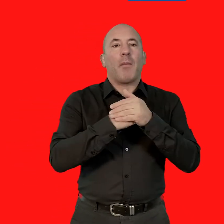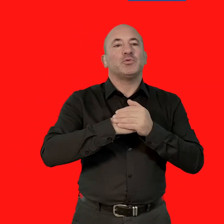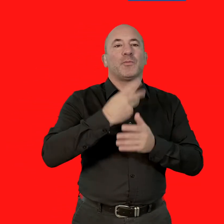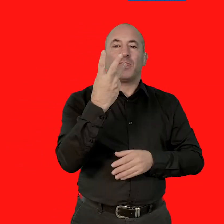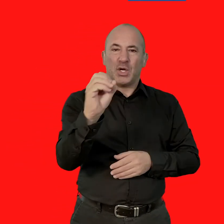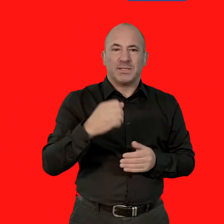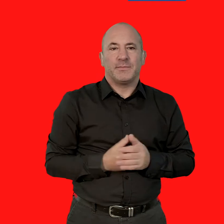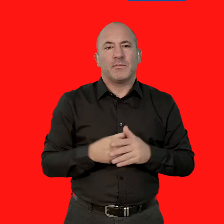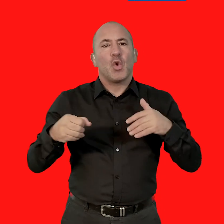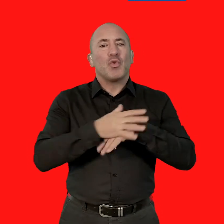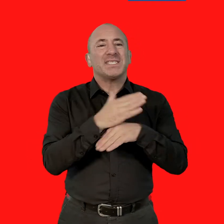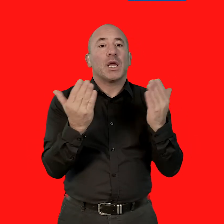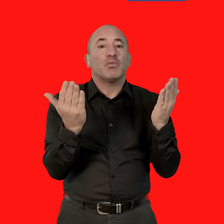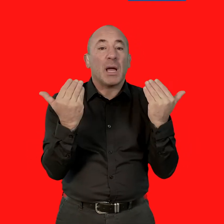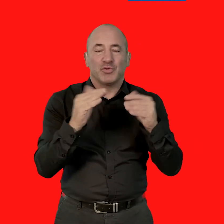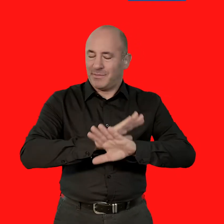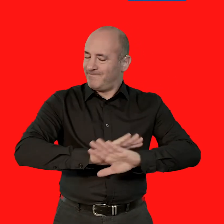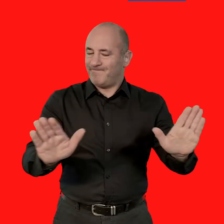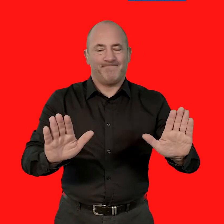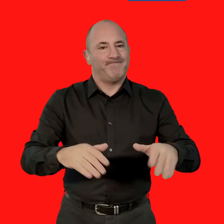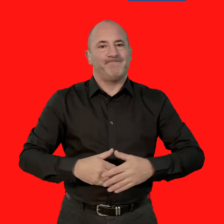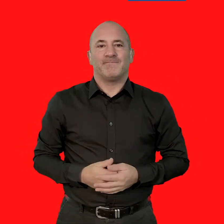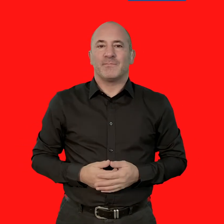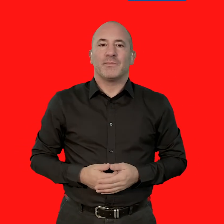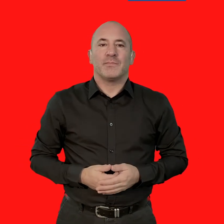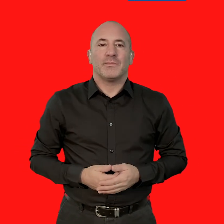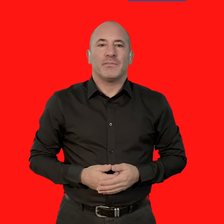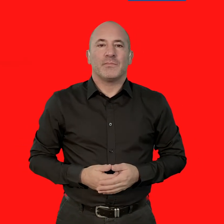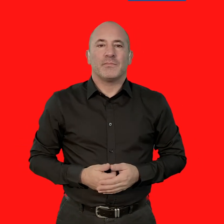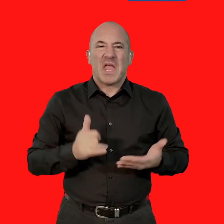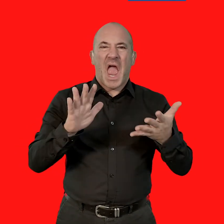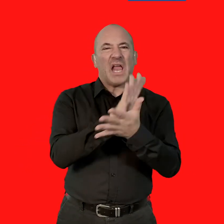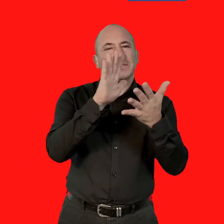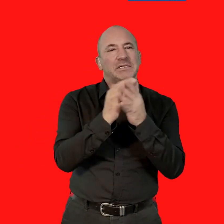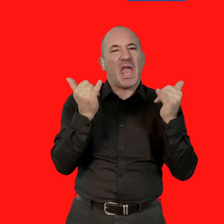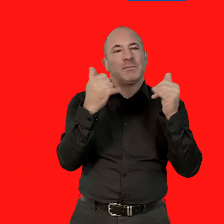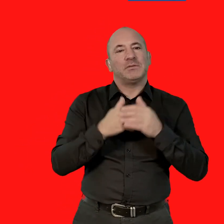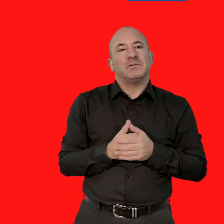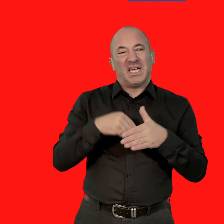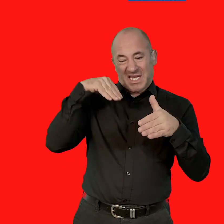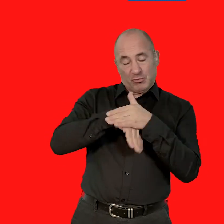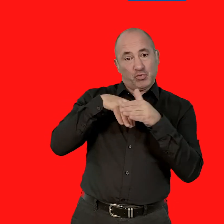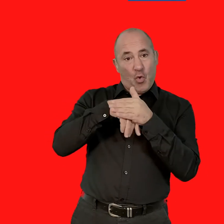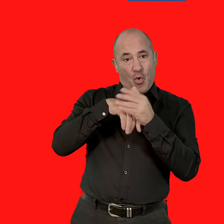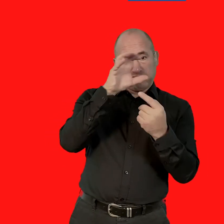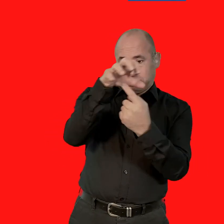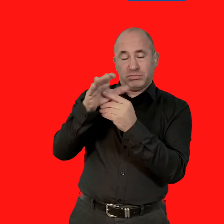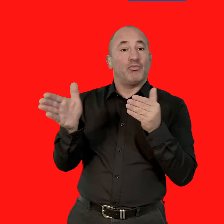funerals. Wedding receptions not permitted. Entertainment. Indoor venues closed.